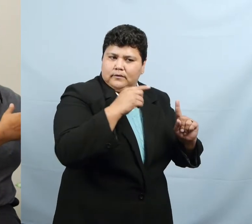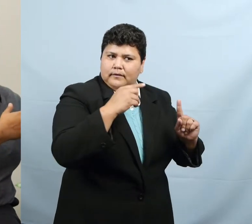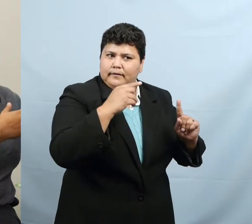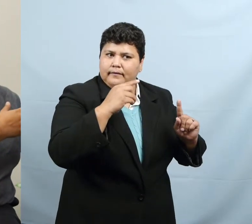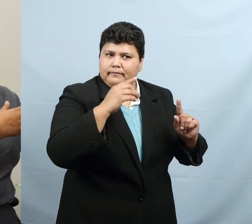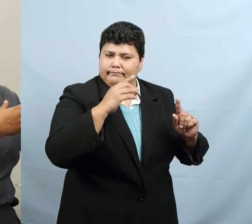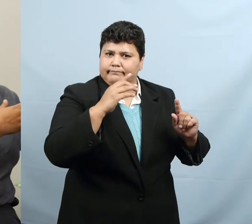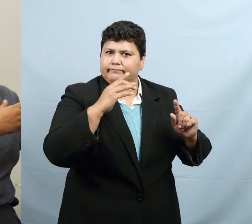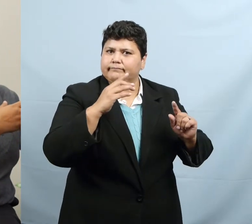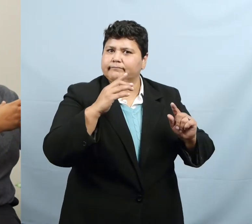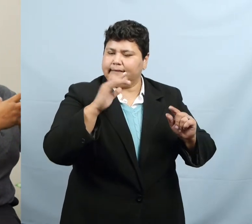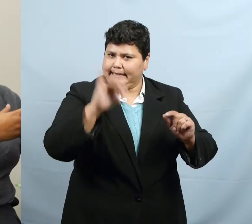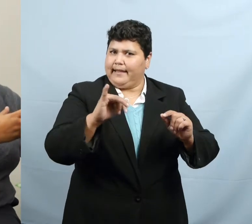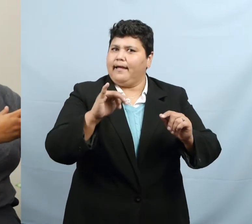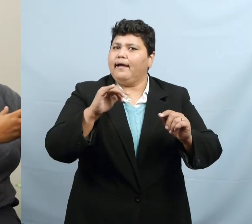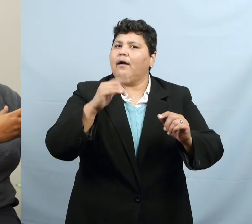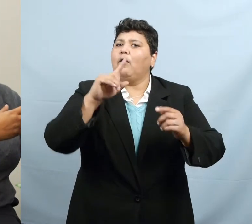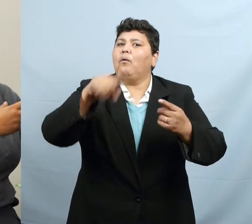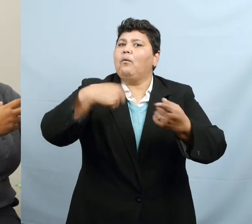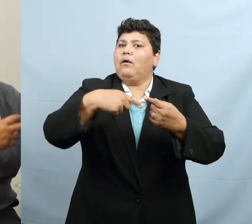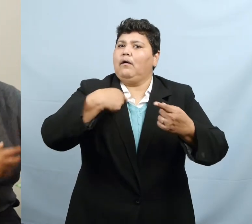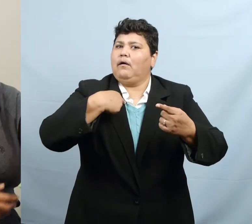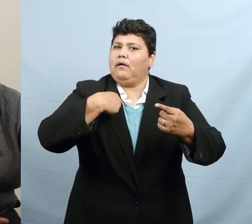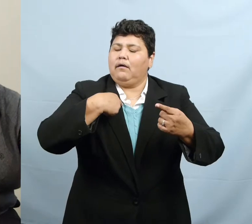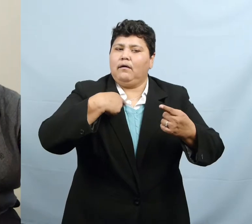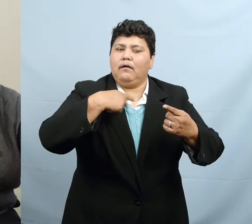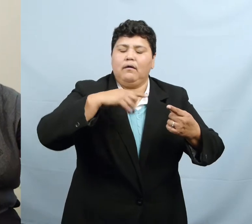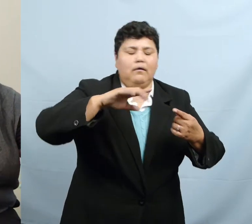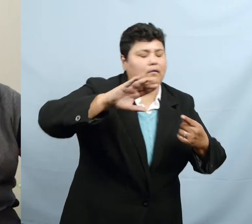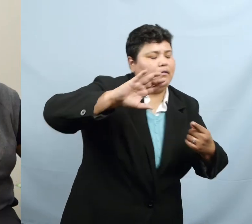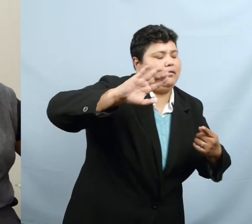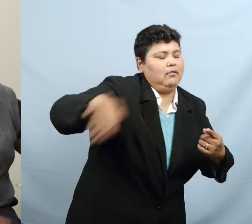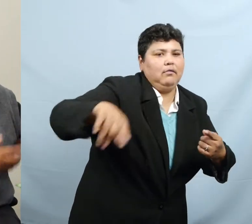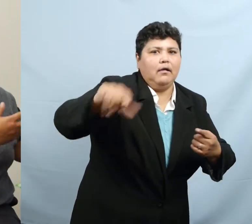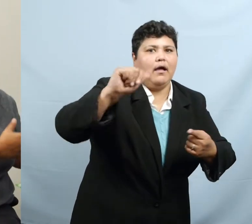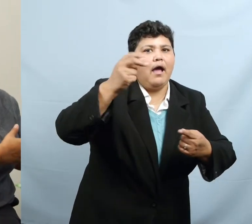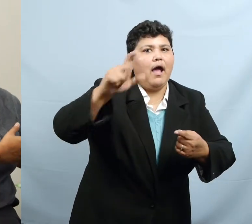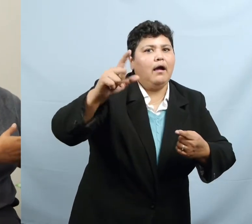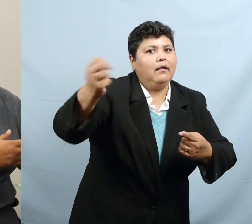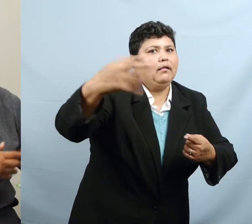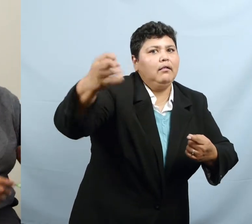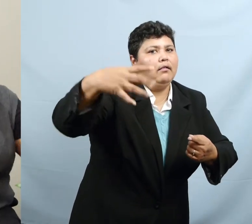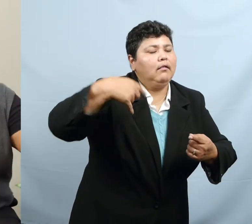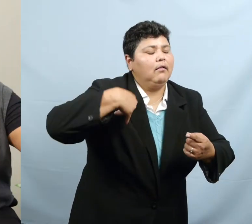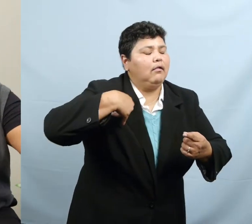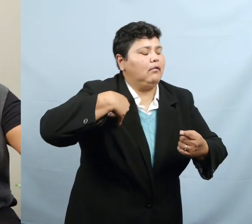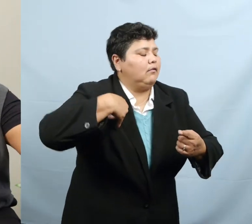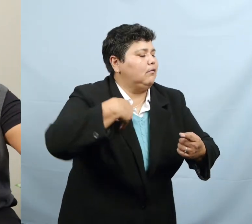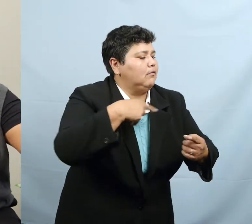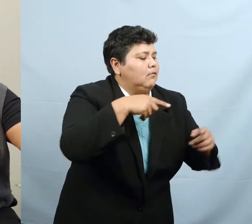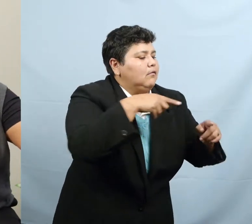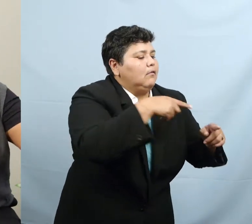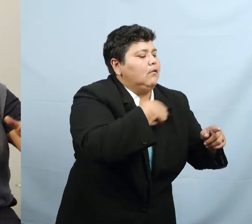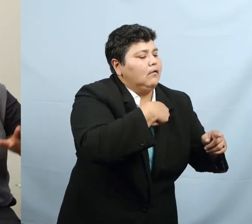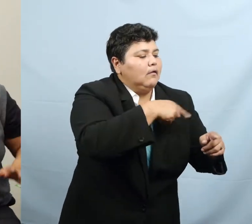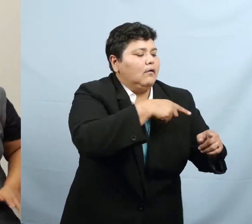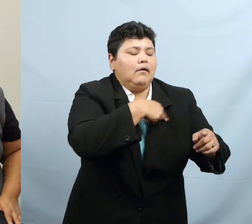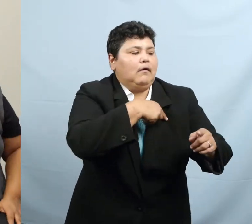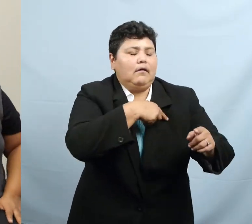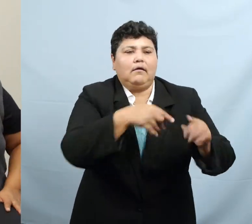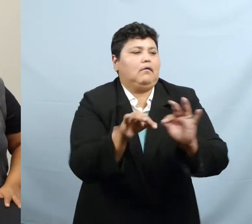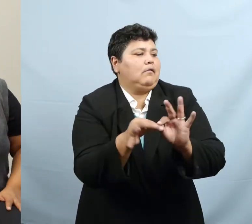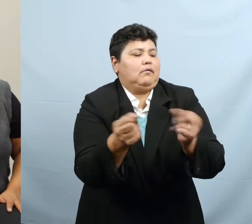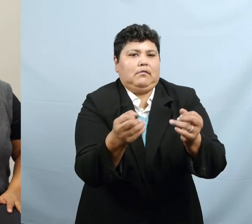information getting in or getting the information as opposed to what Angel. I